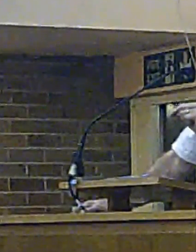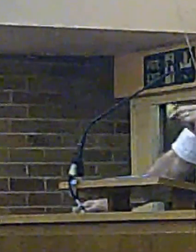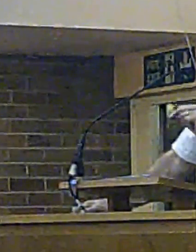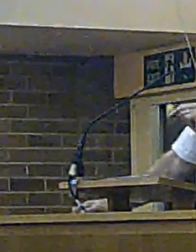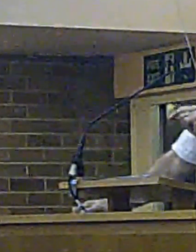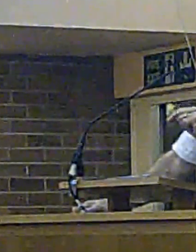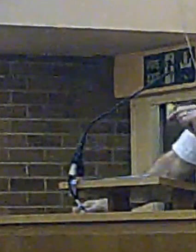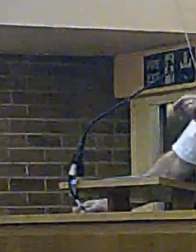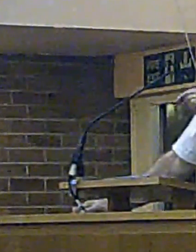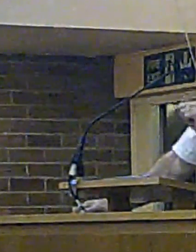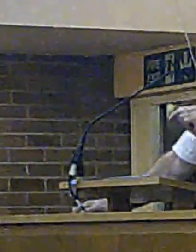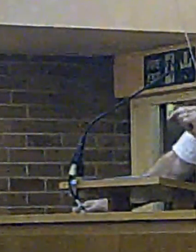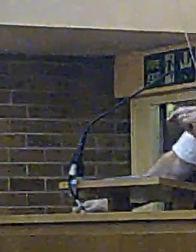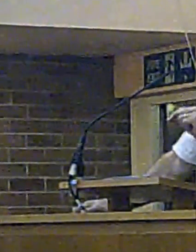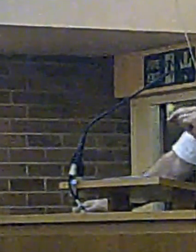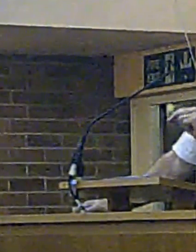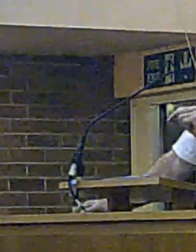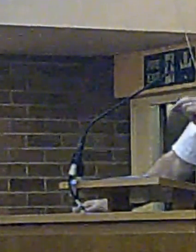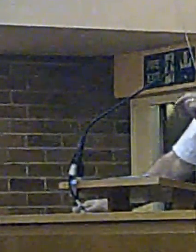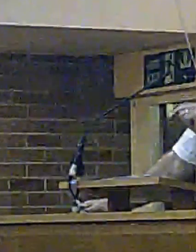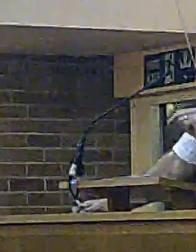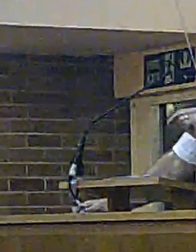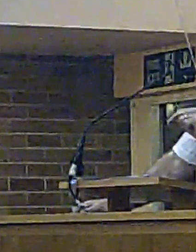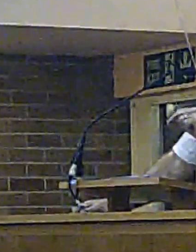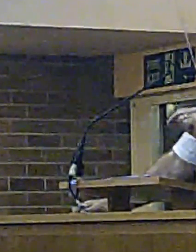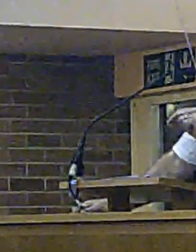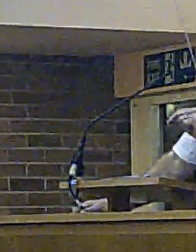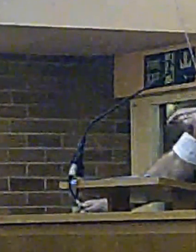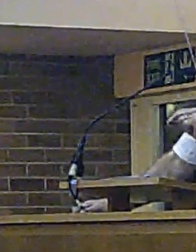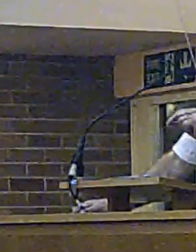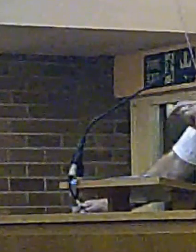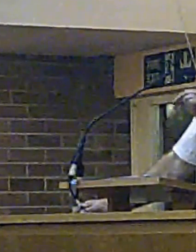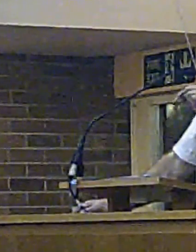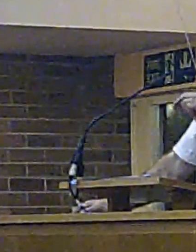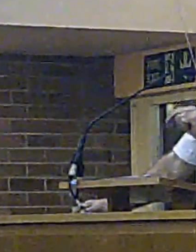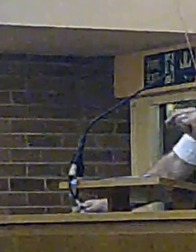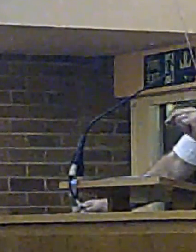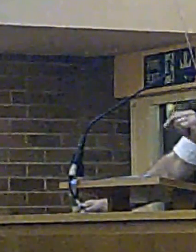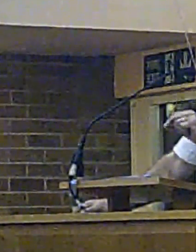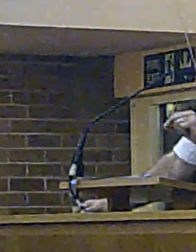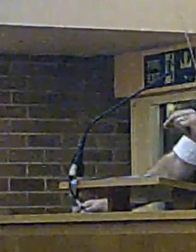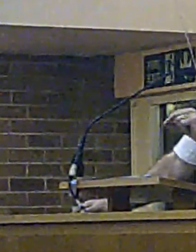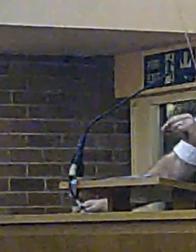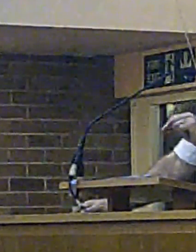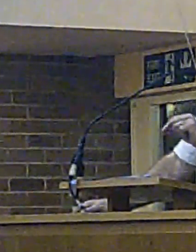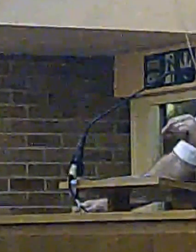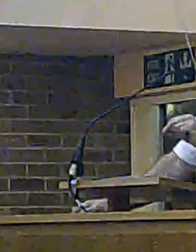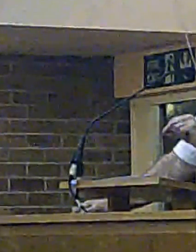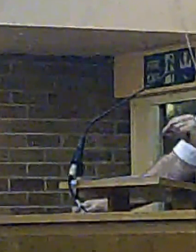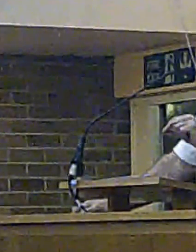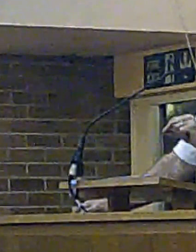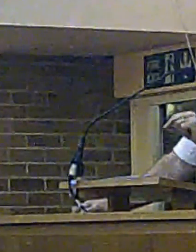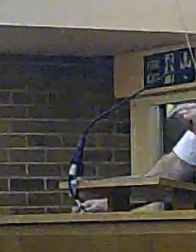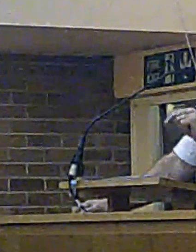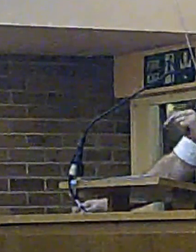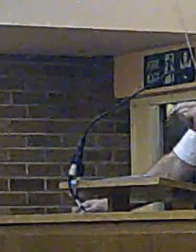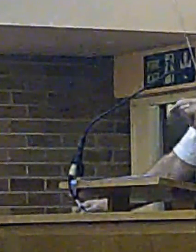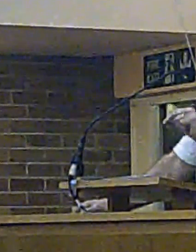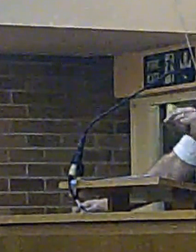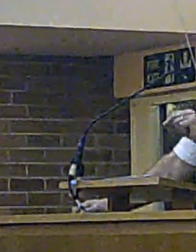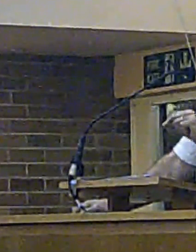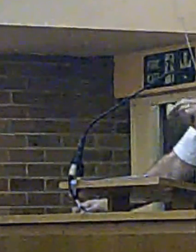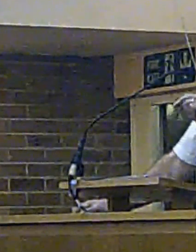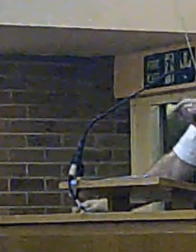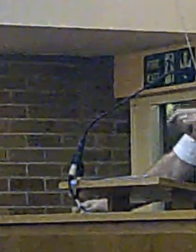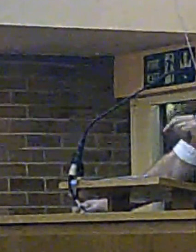which the people of Greaseby can oppose any building of a fire station in